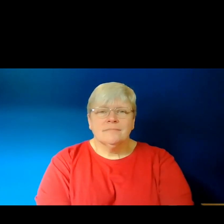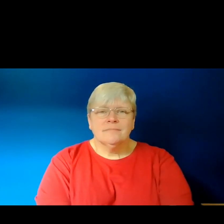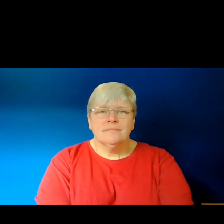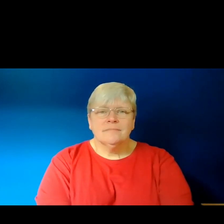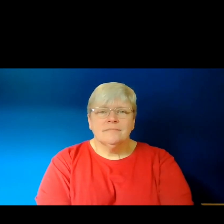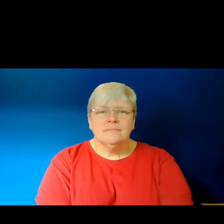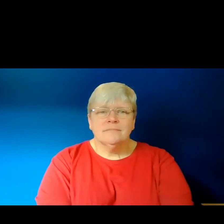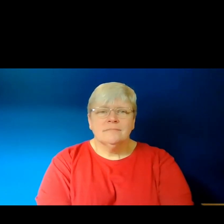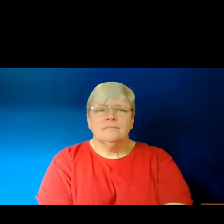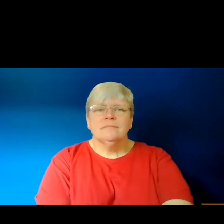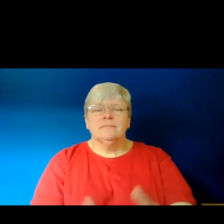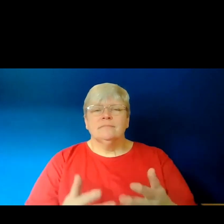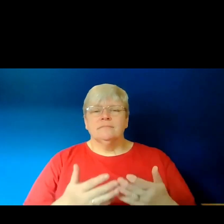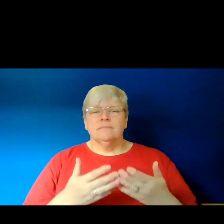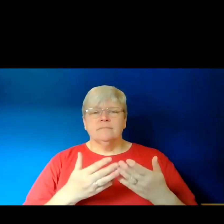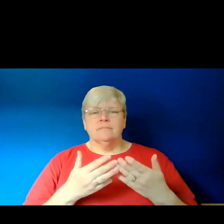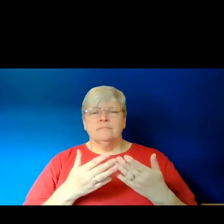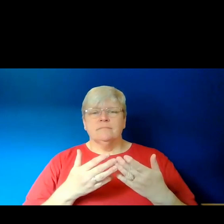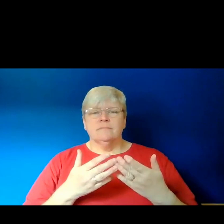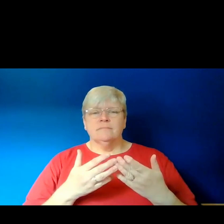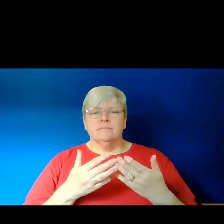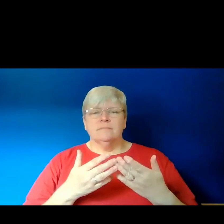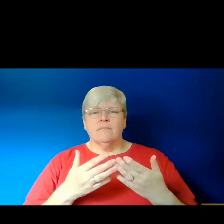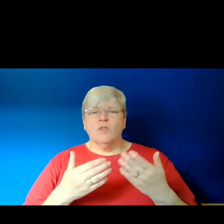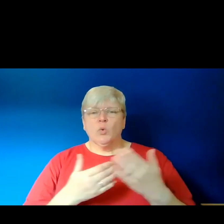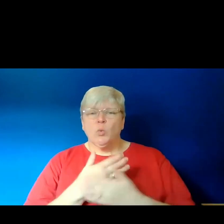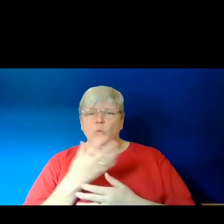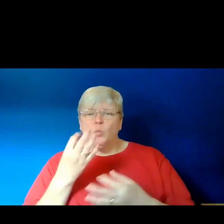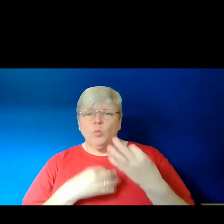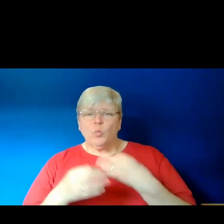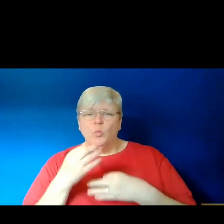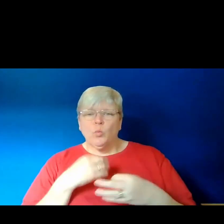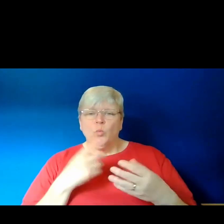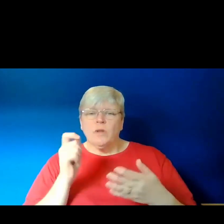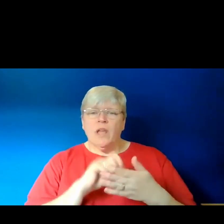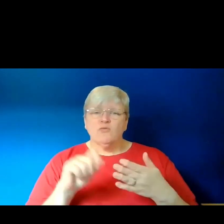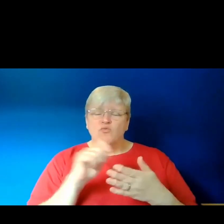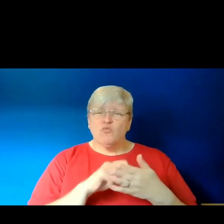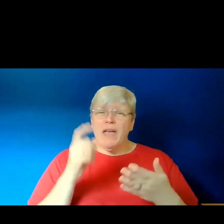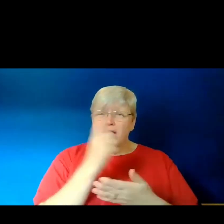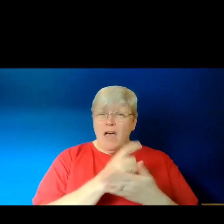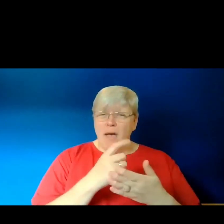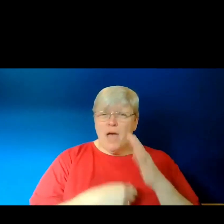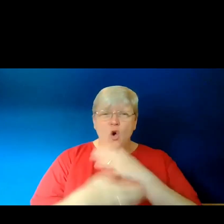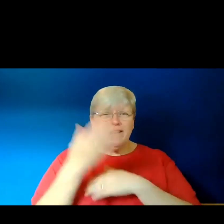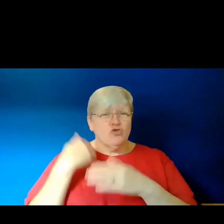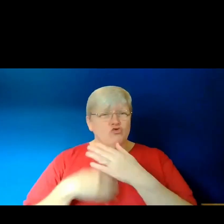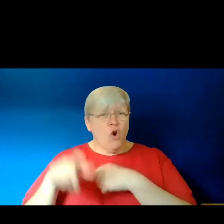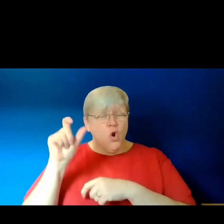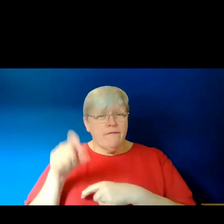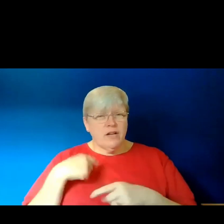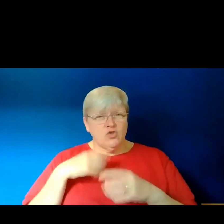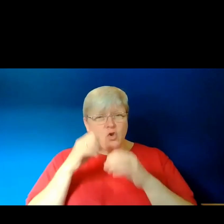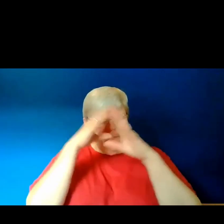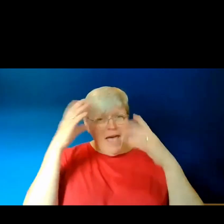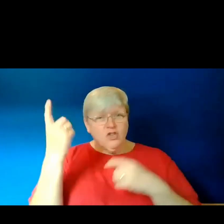I think we have a question, so I'll stop quickly to answer that. When you write poetry about historical figures, do you prefer to imagine yourself in their